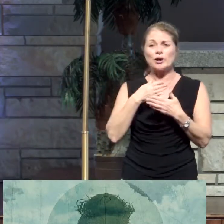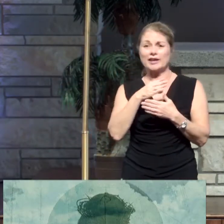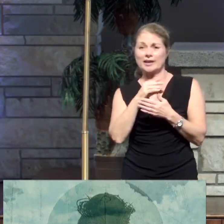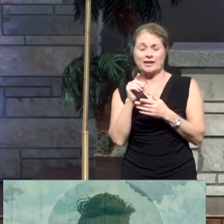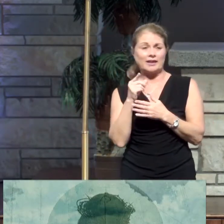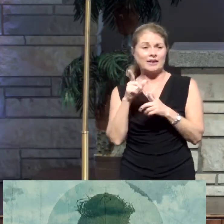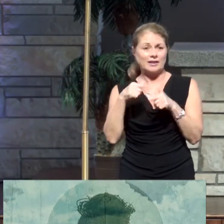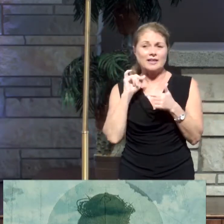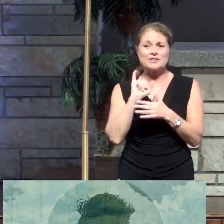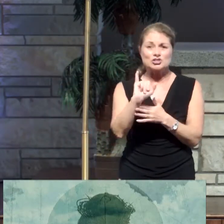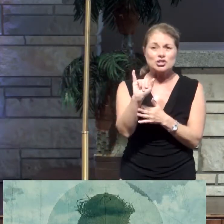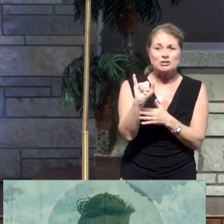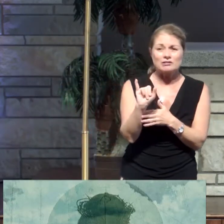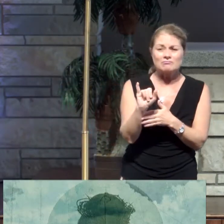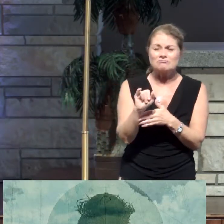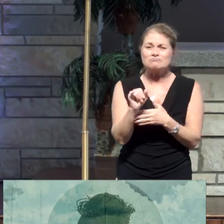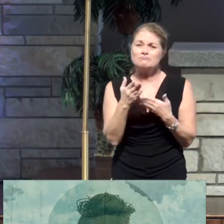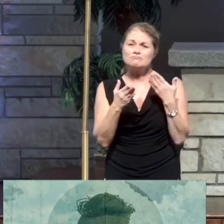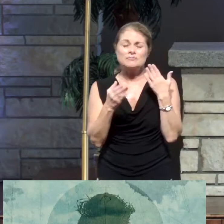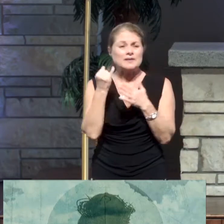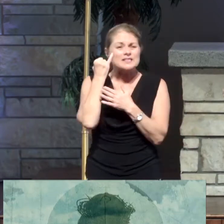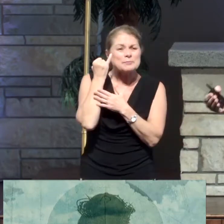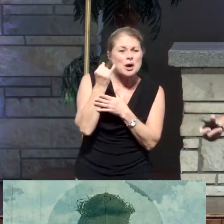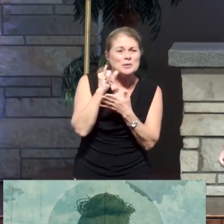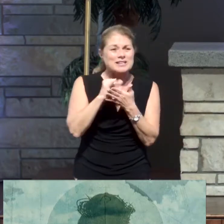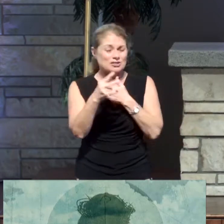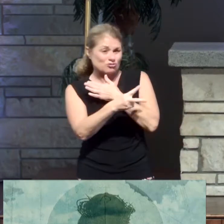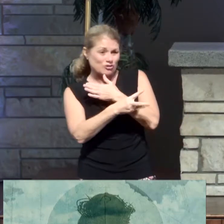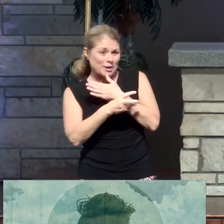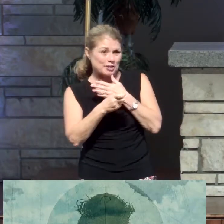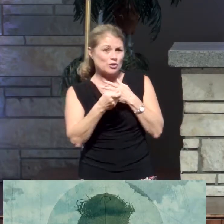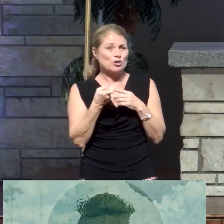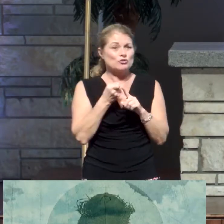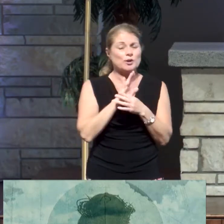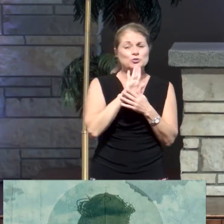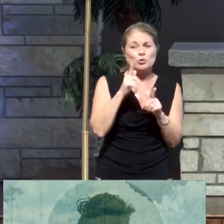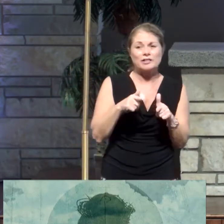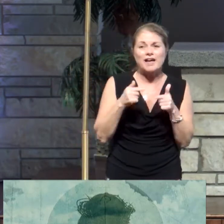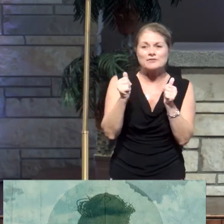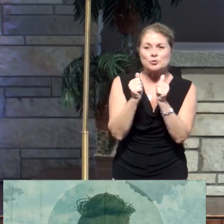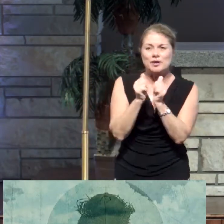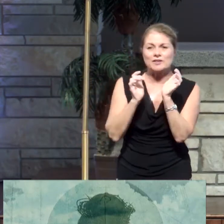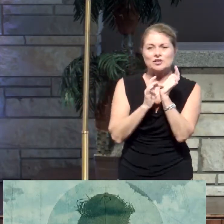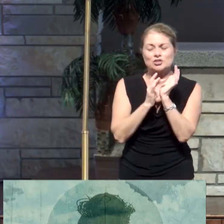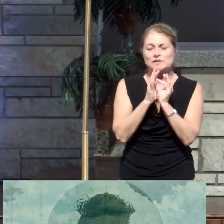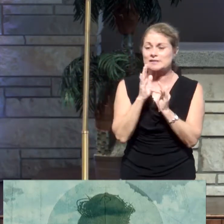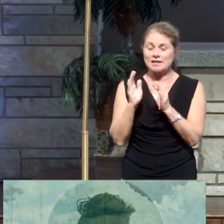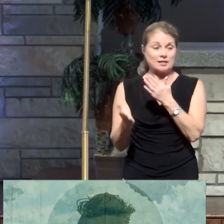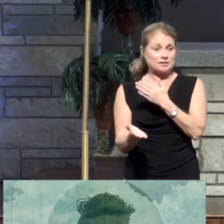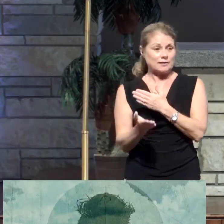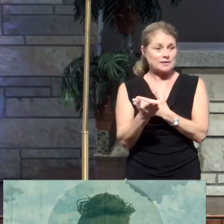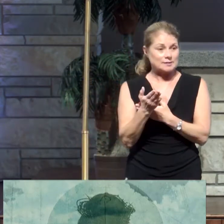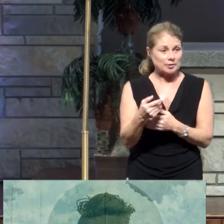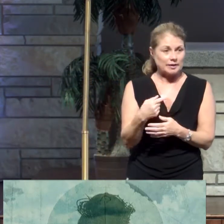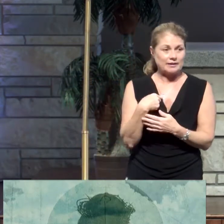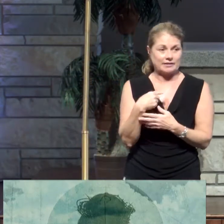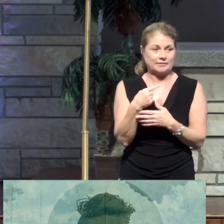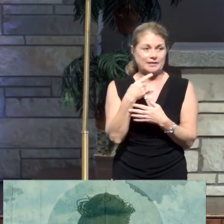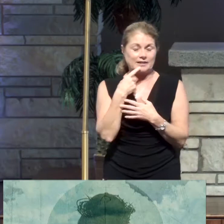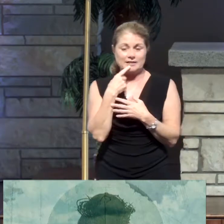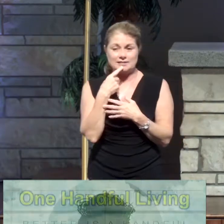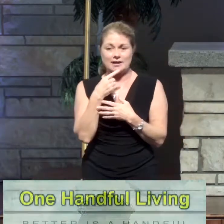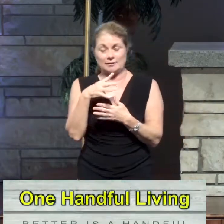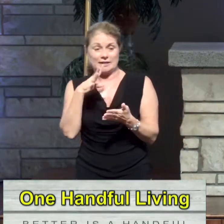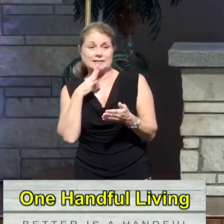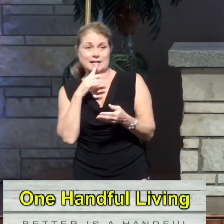if your stuff is robbing you from the life that you want in Jesus? And so this morning, I want to come at this very practically, okay? I want